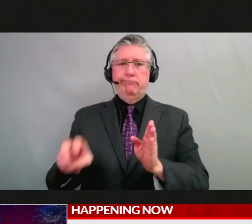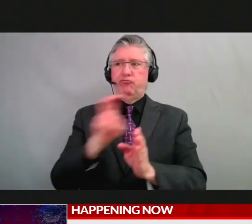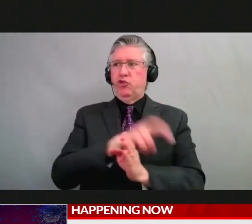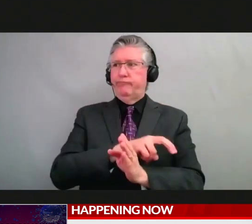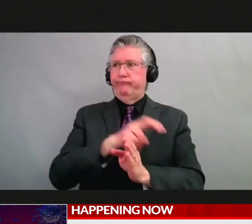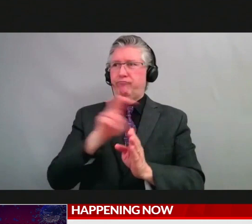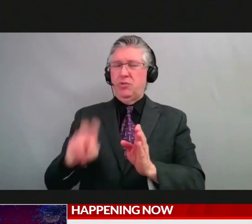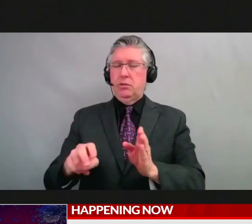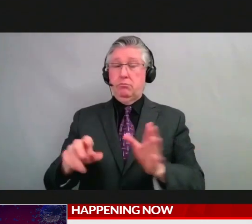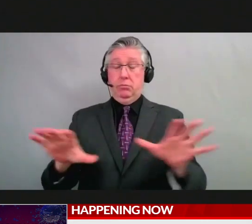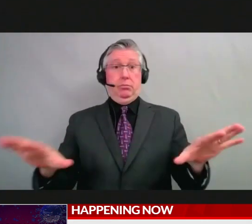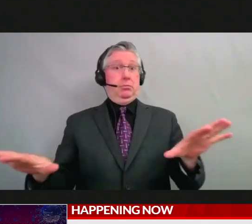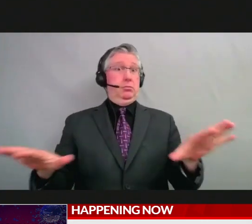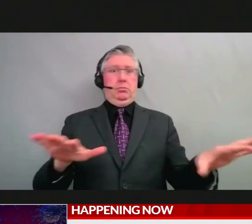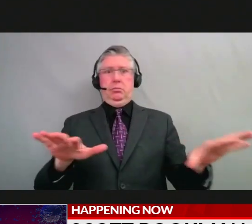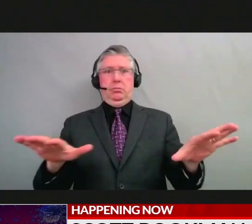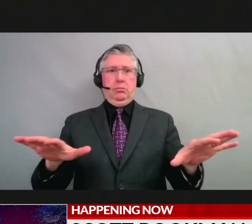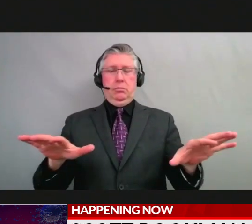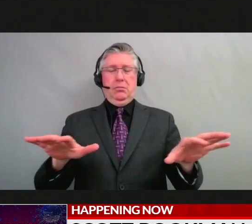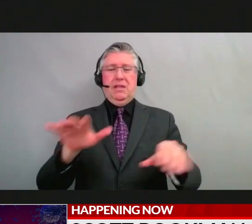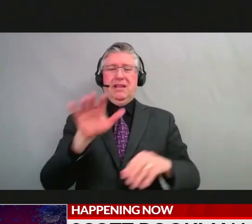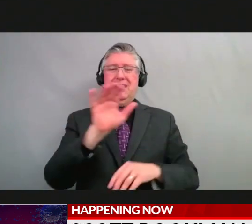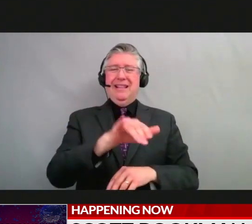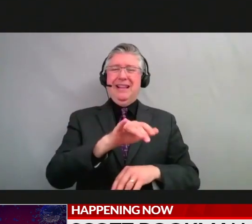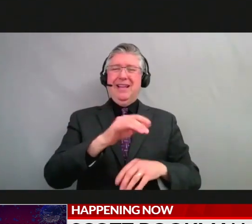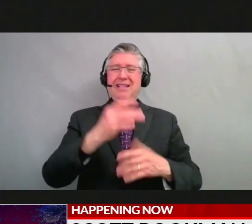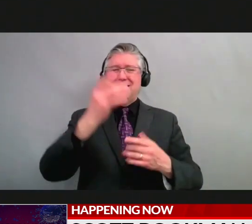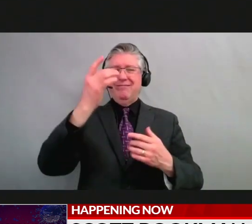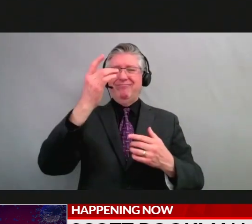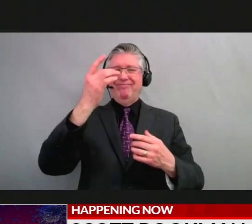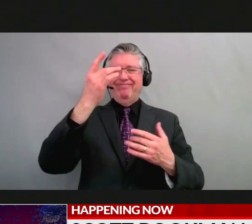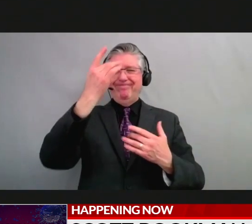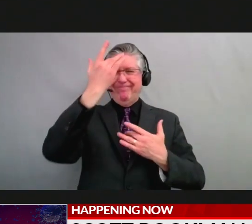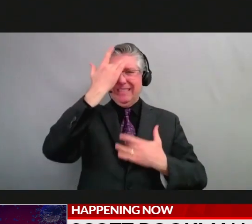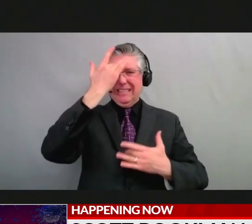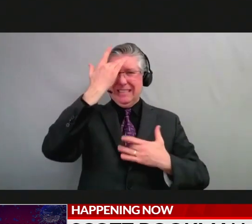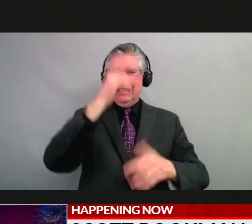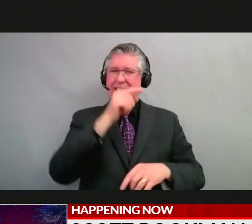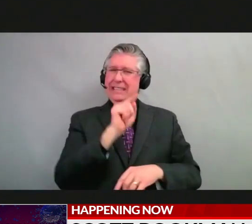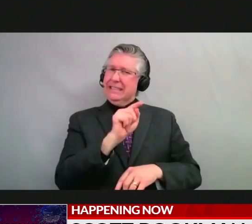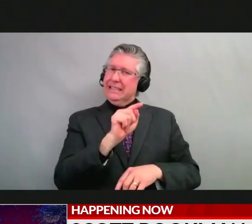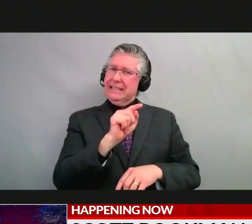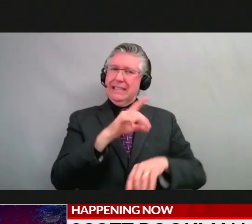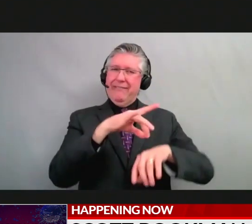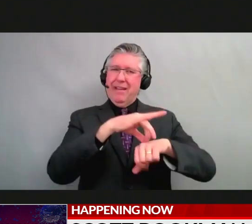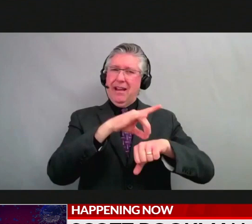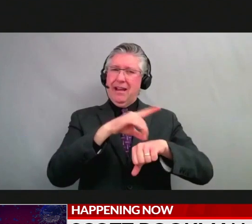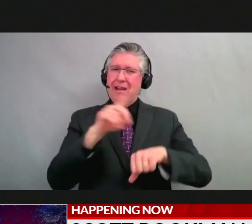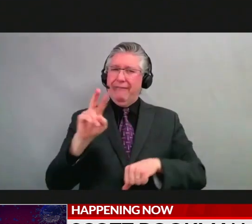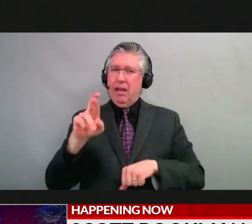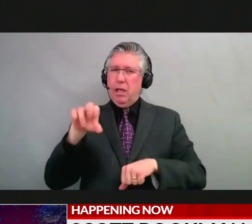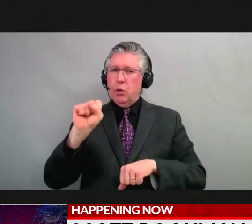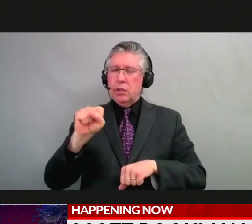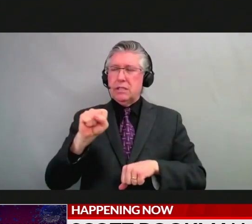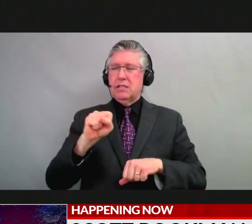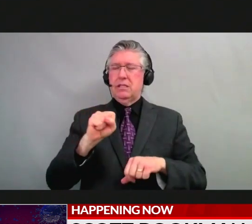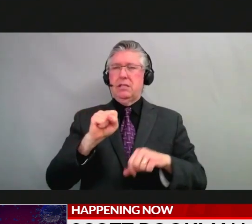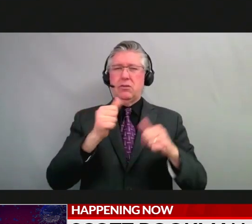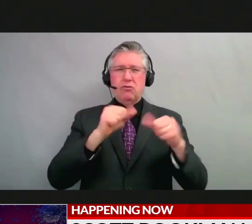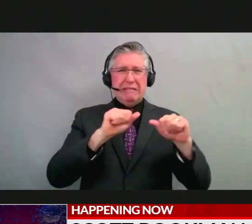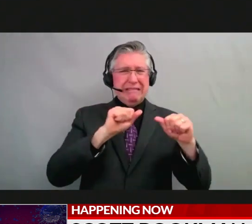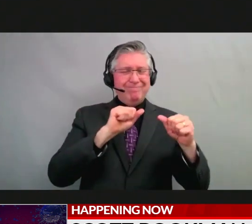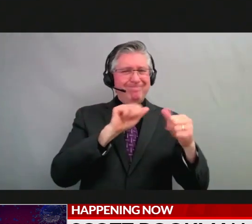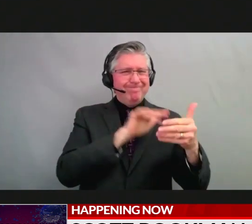understand this virus and how it mutates and how it impacts our lives. First and foremost,